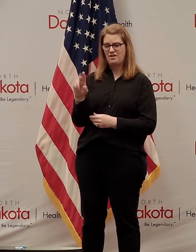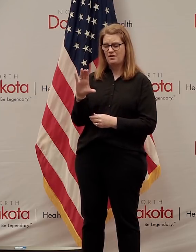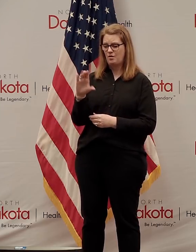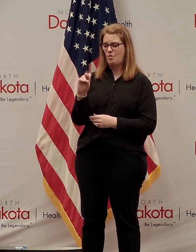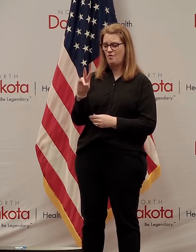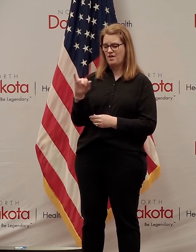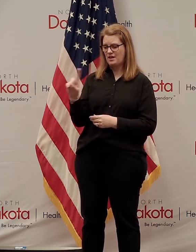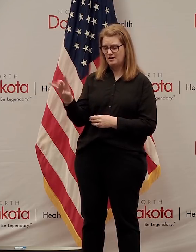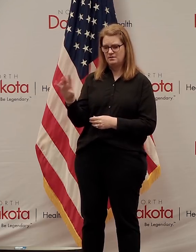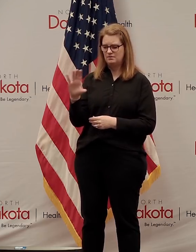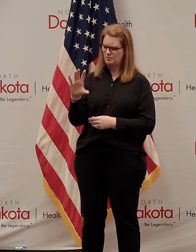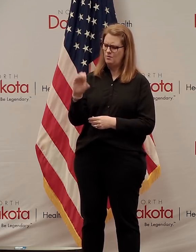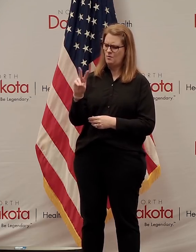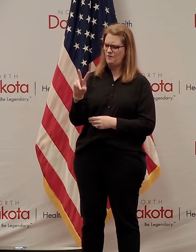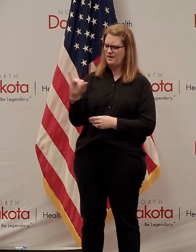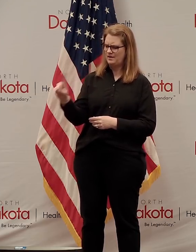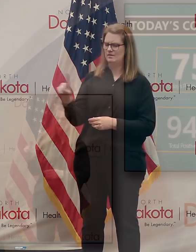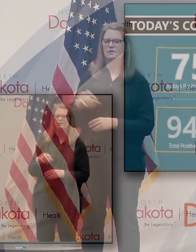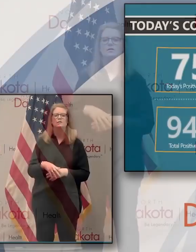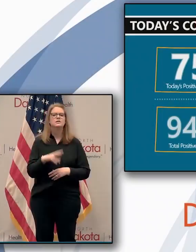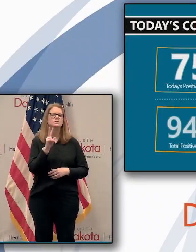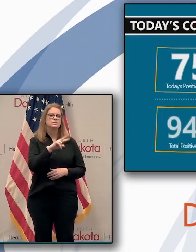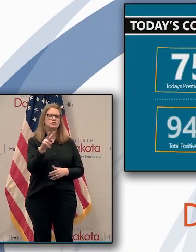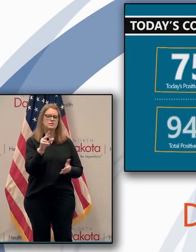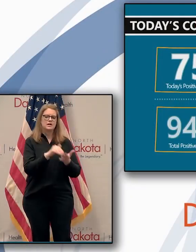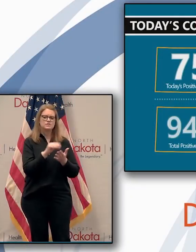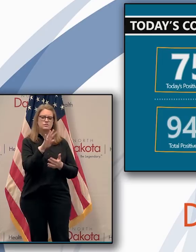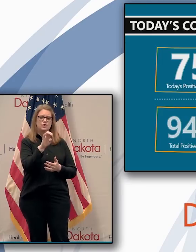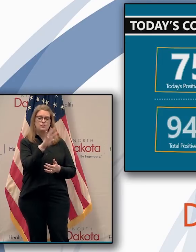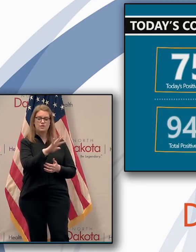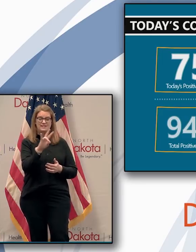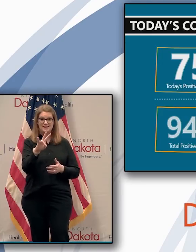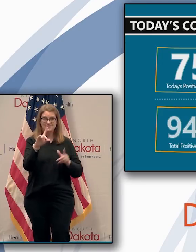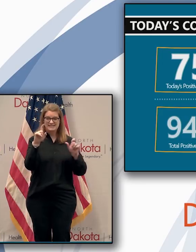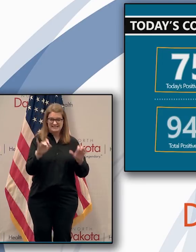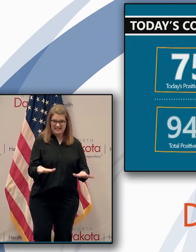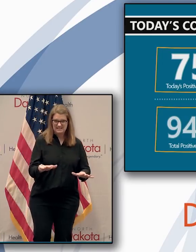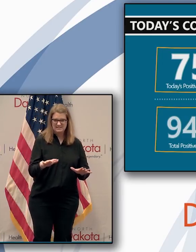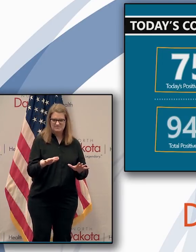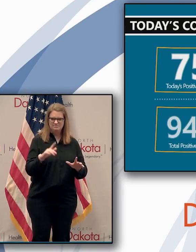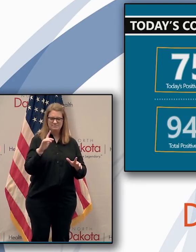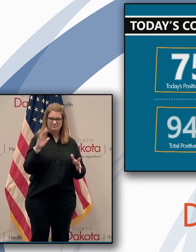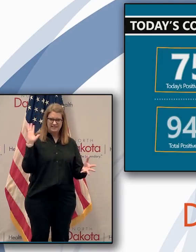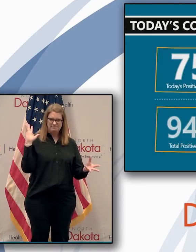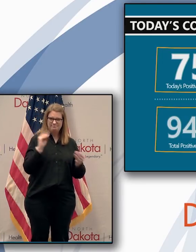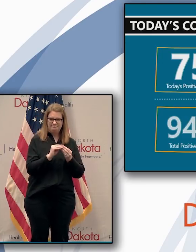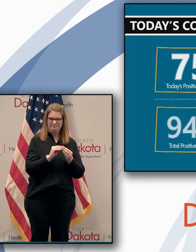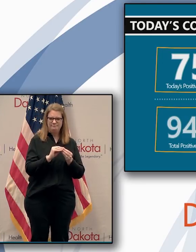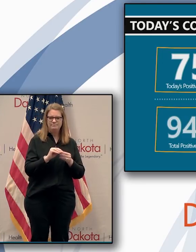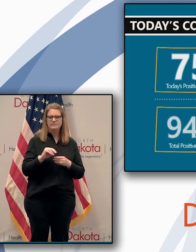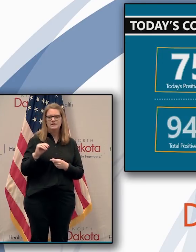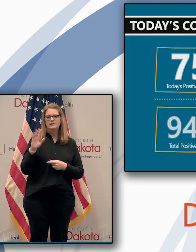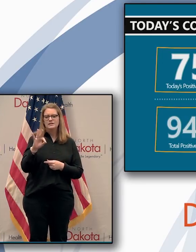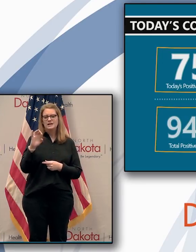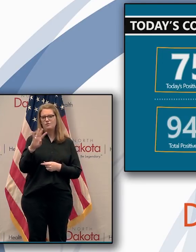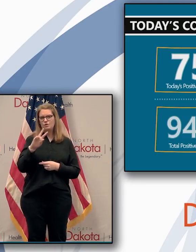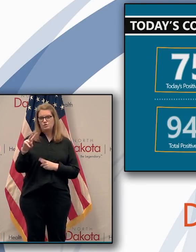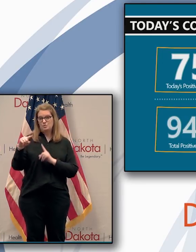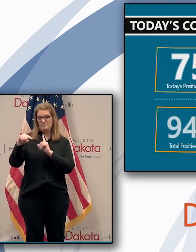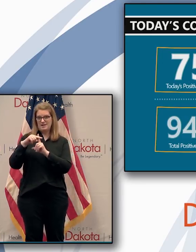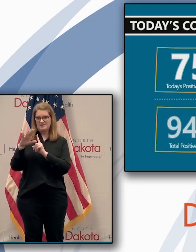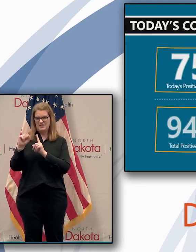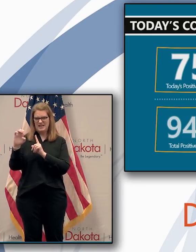North Dakota has conducted now 22,434 tests, a cumulative total of 942 positives.